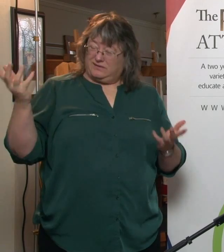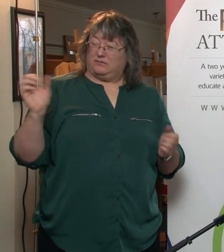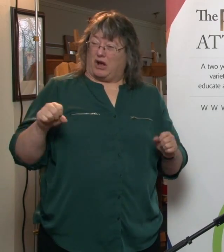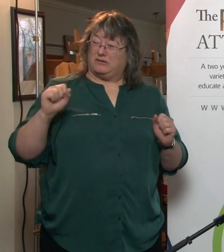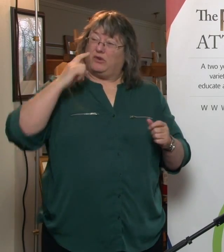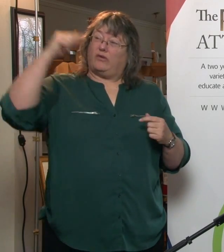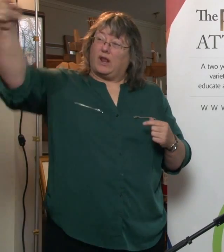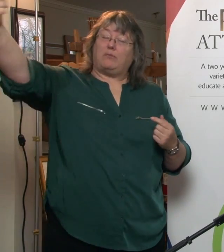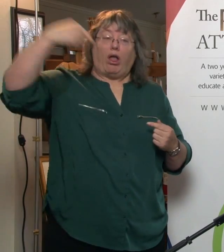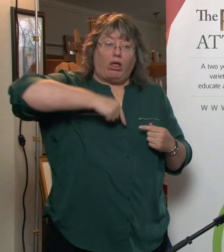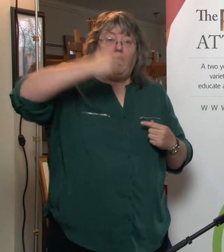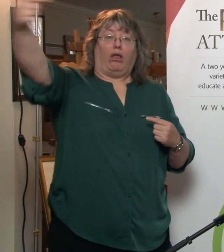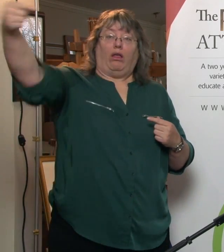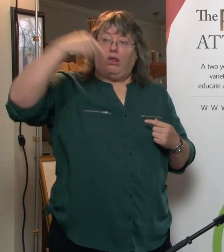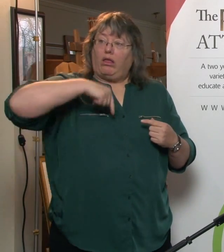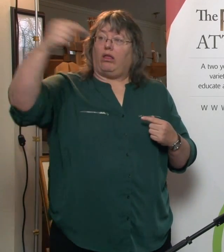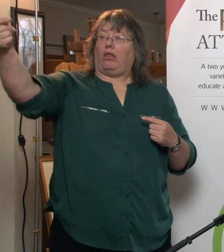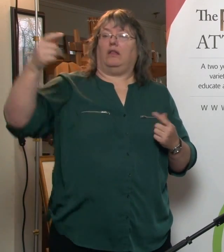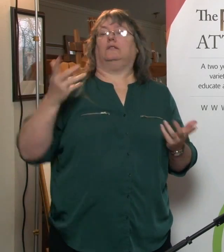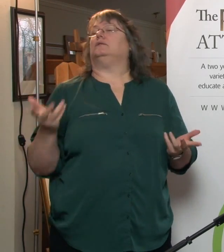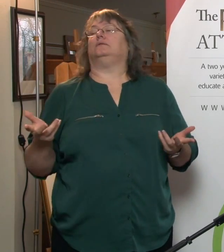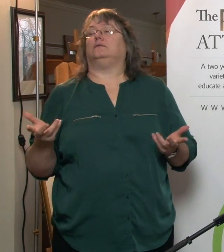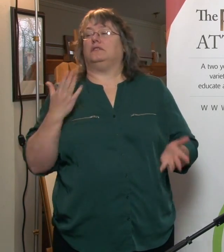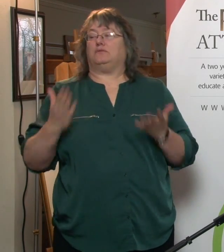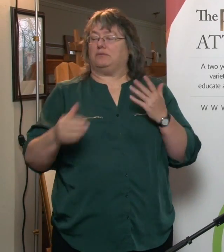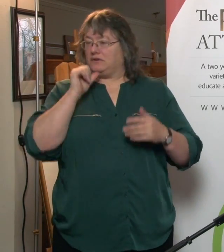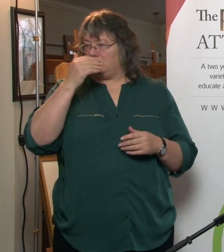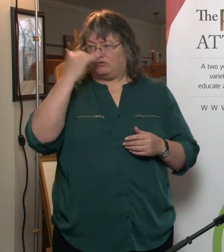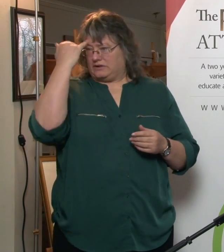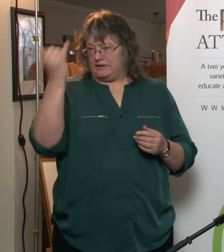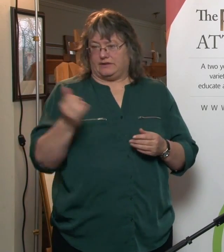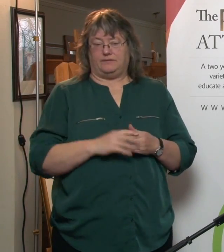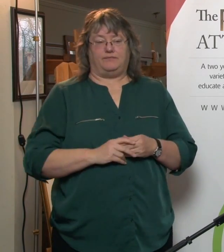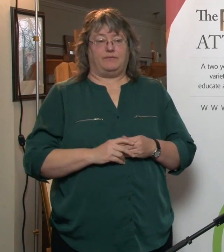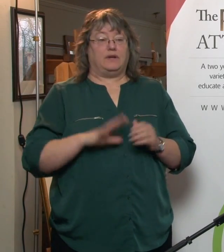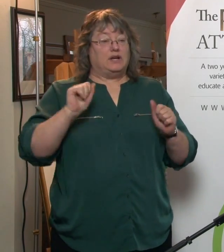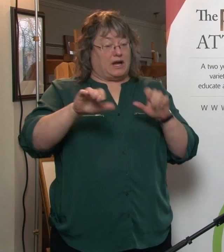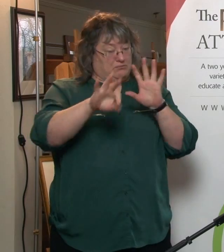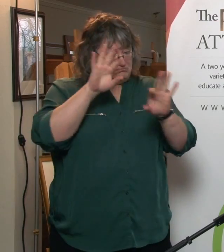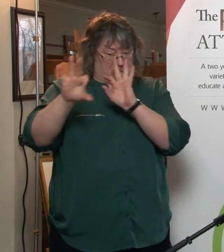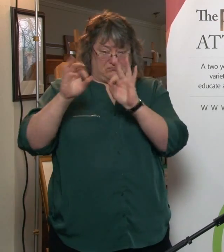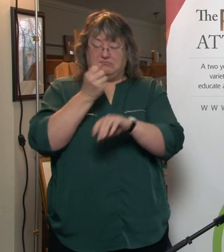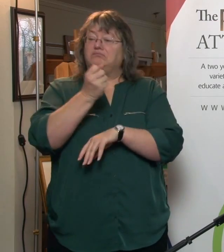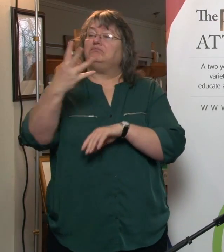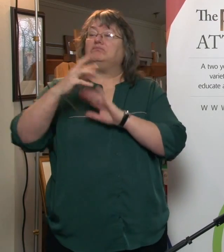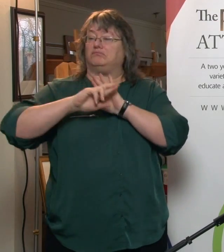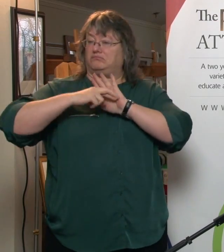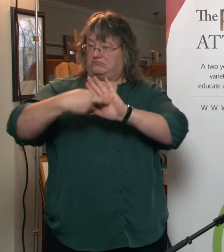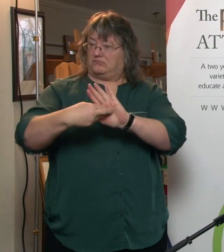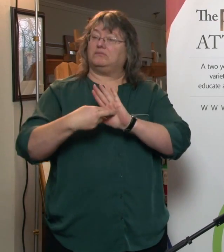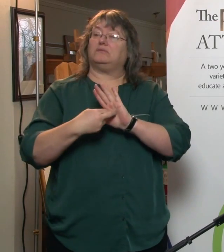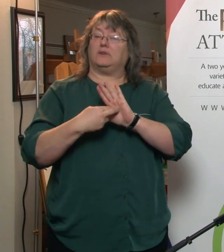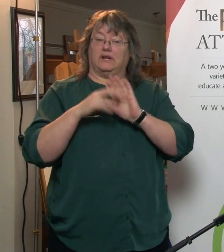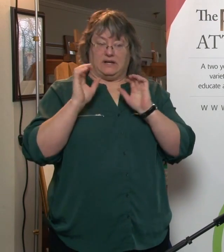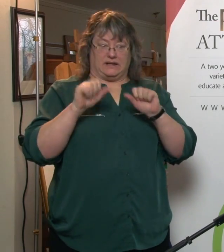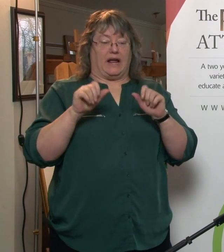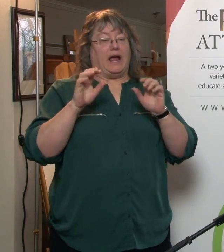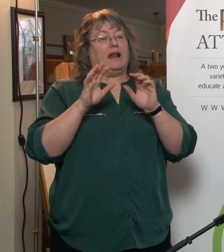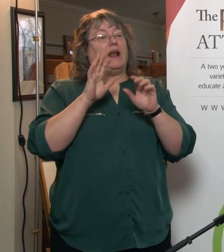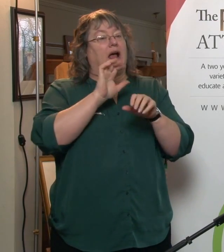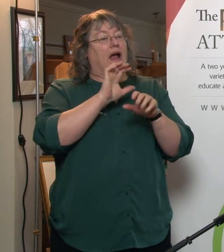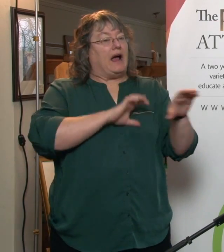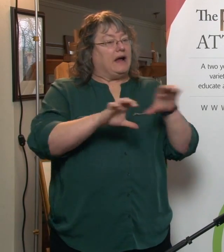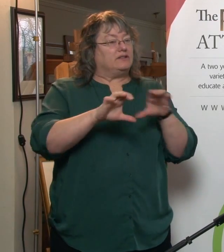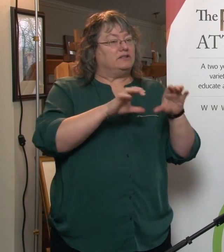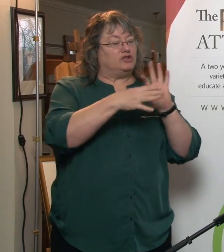realistic about the person that you named to take on this role. You can name multiple attorneys. You can have them act what is known as jointly and